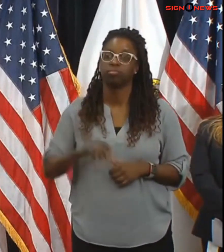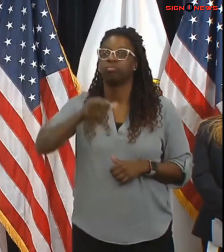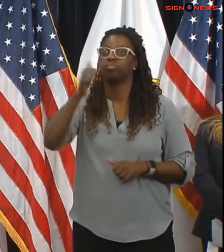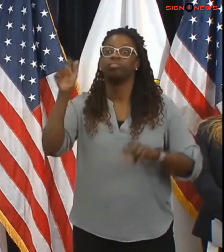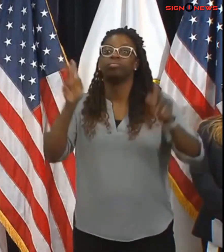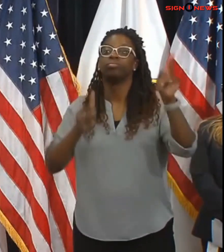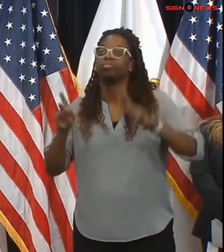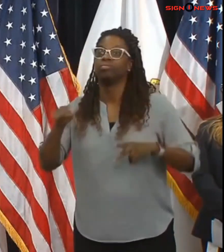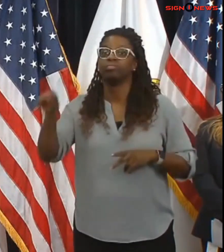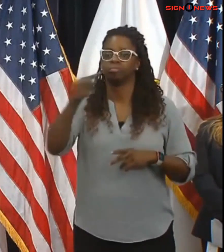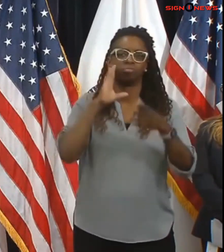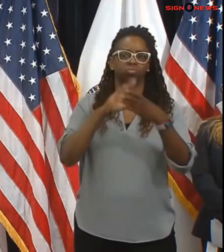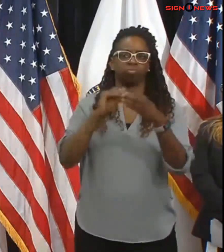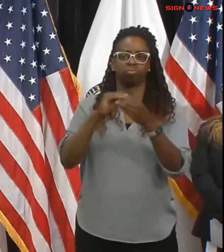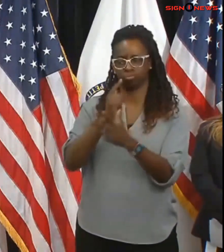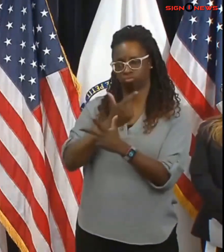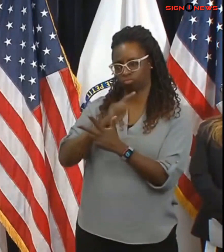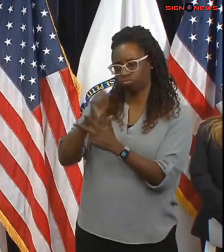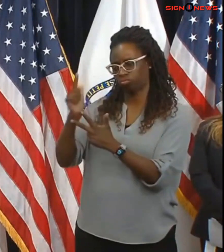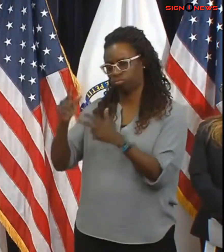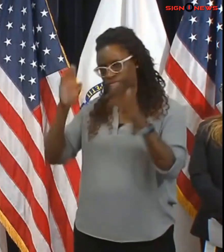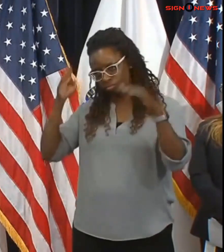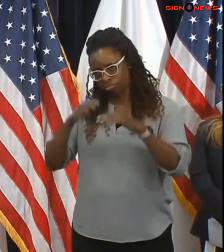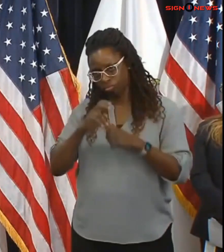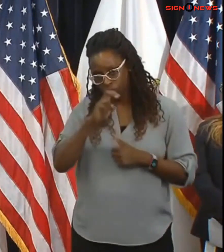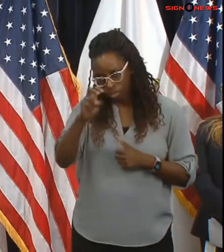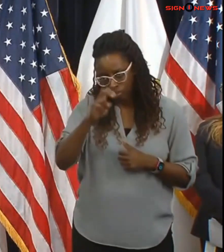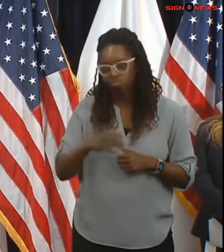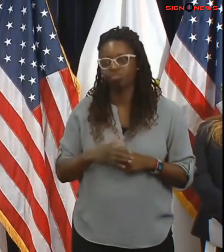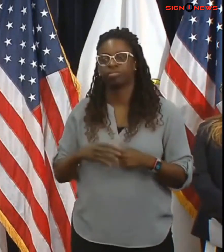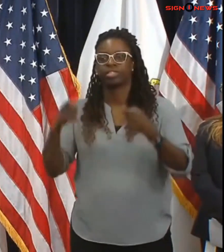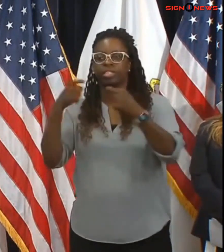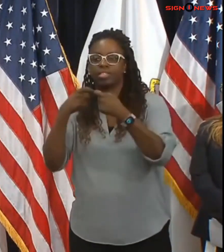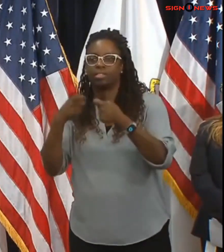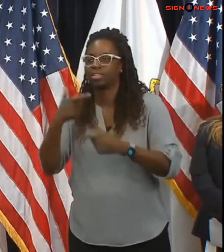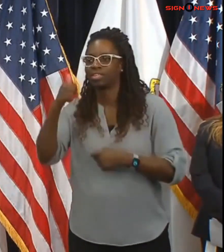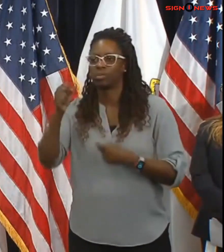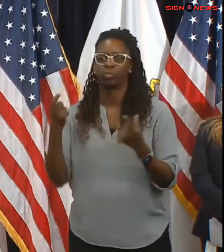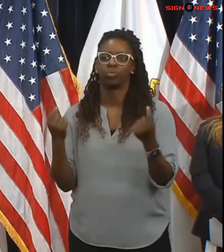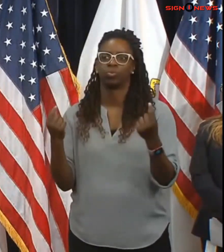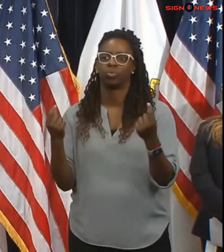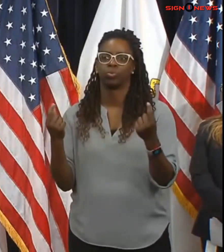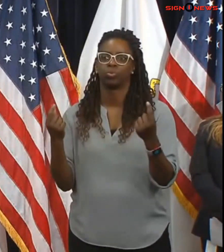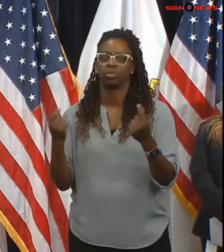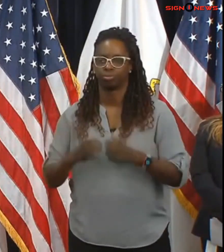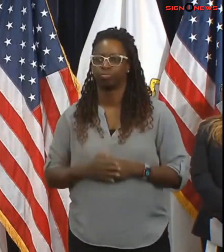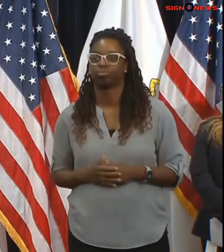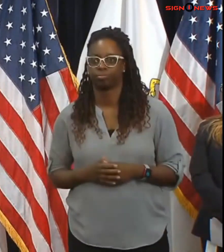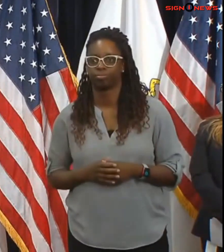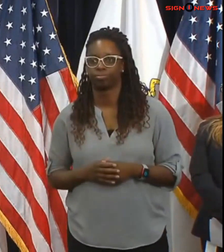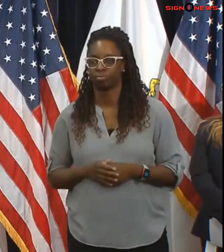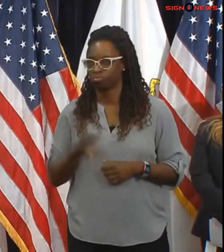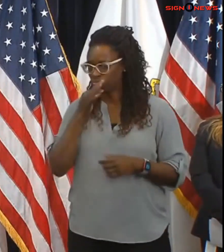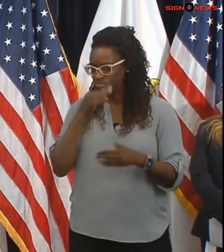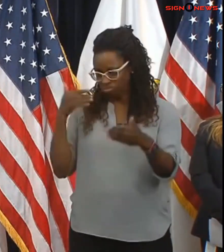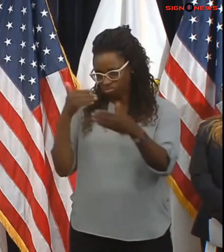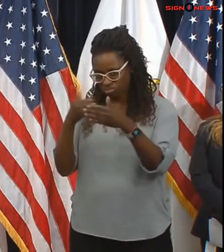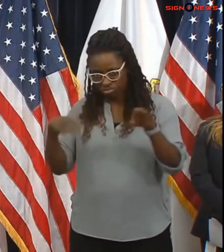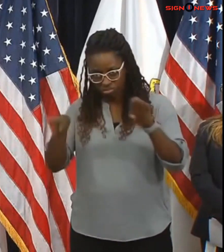In closing, once again, I'm going to repeat it, we're urging everyone to avoid traveling tomorrow if at all